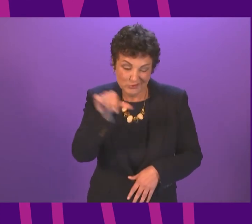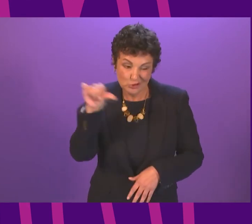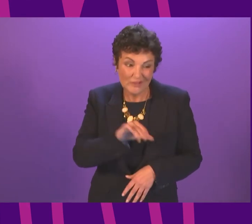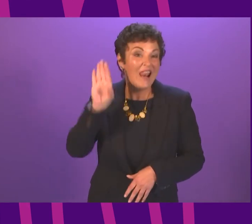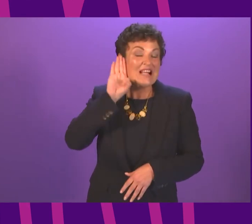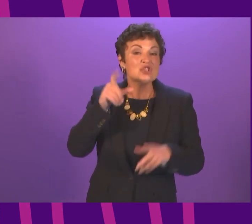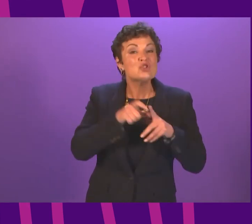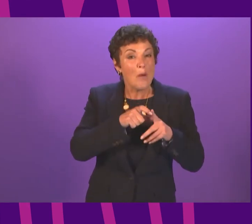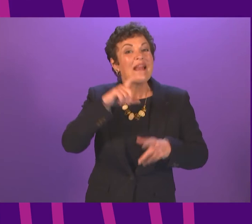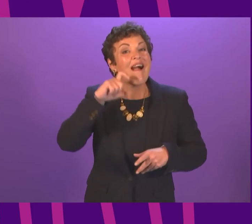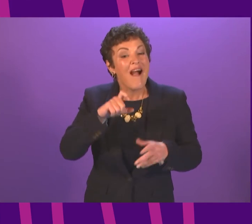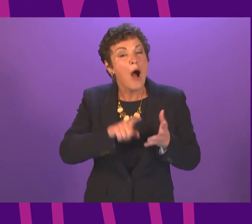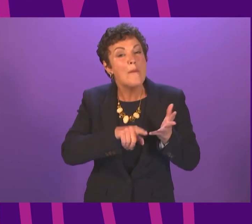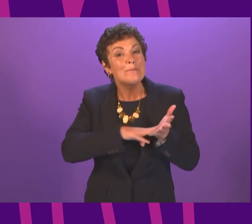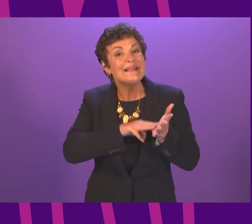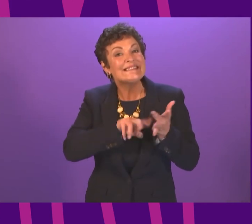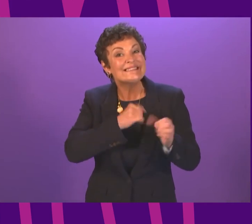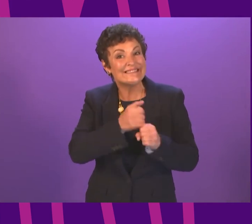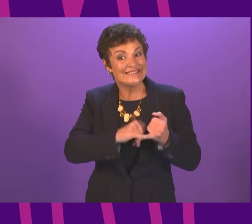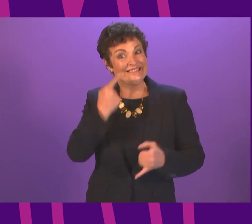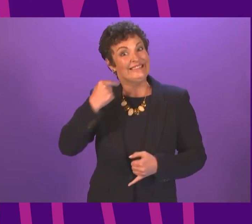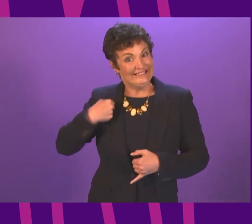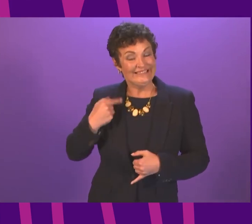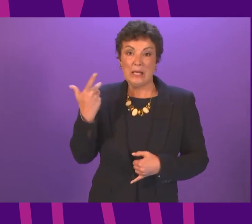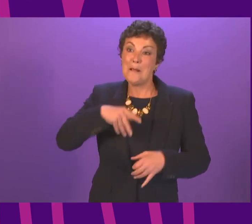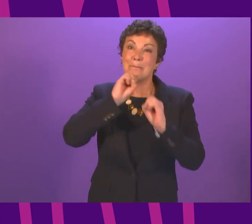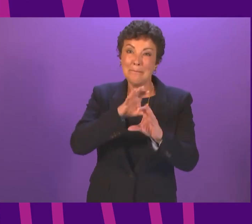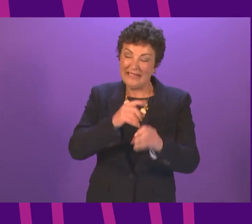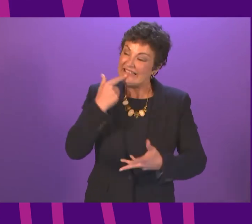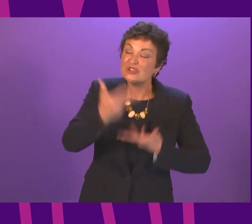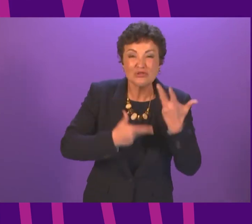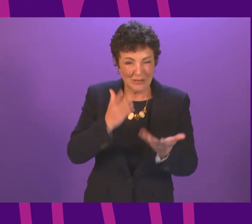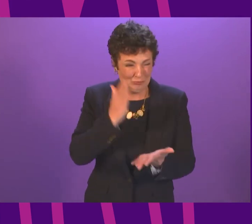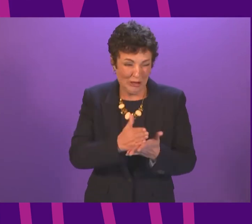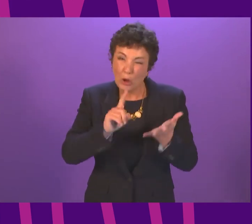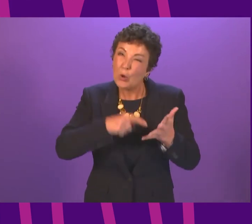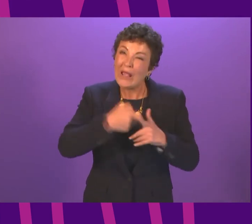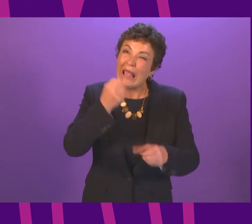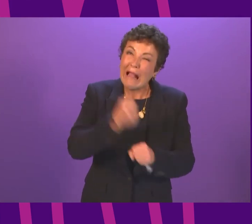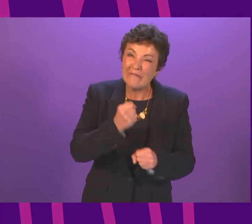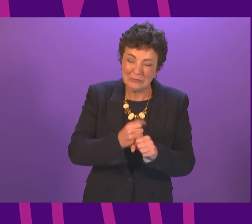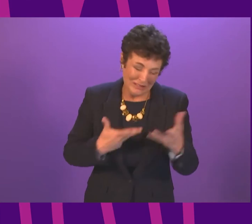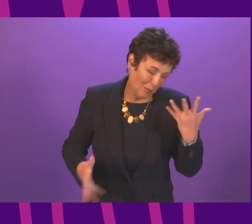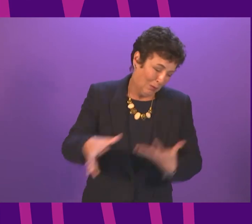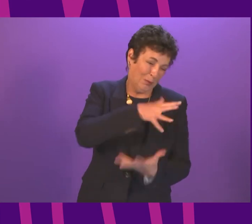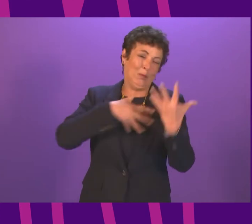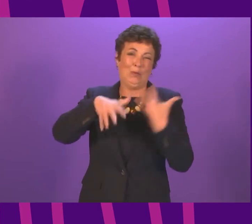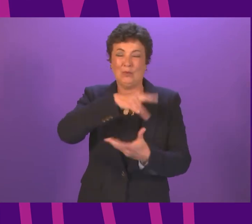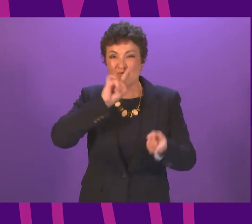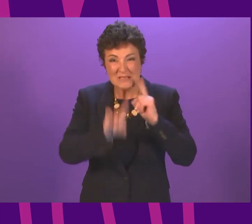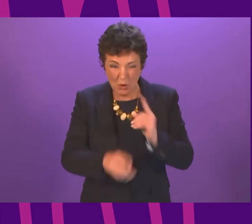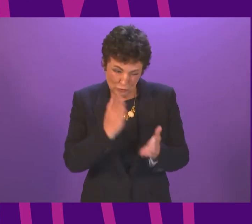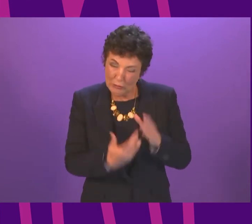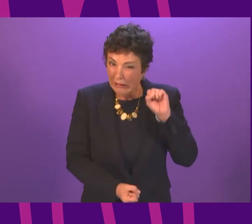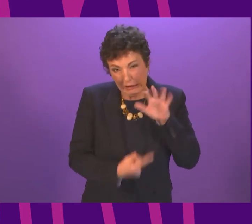what Dominic Cummings outlined about what he described as the chaotic response of the UK government at key moments of this